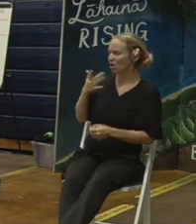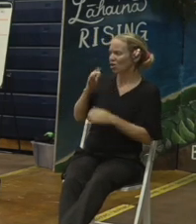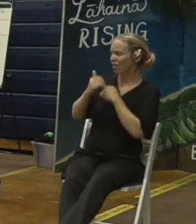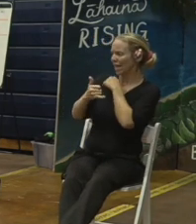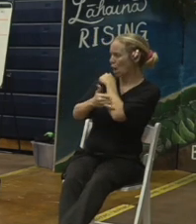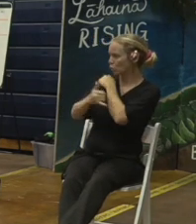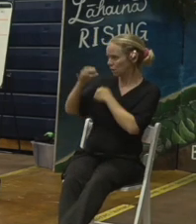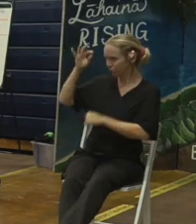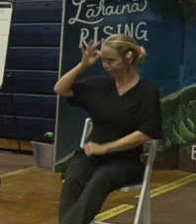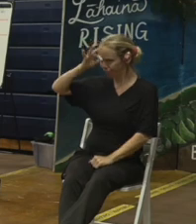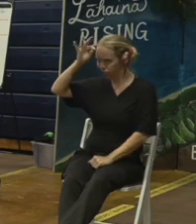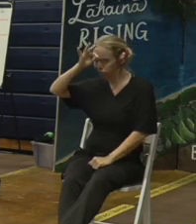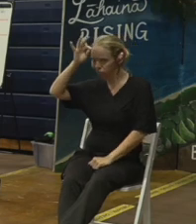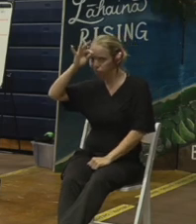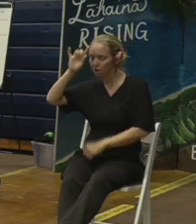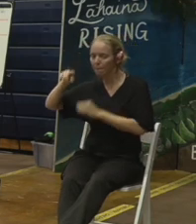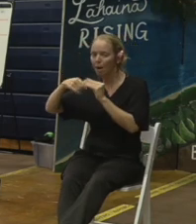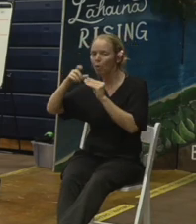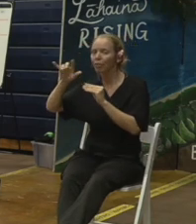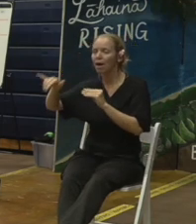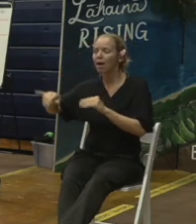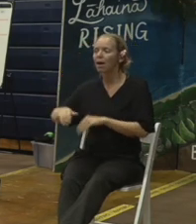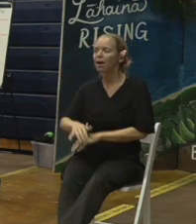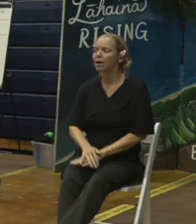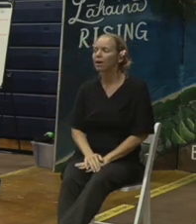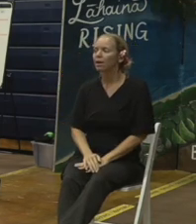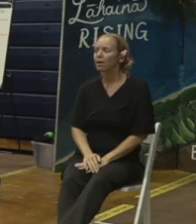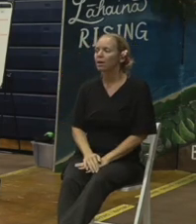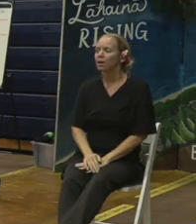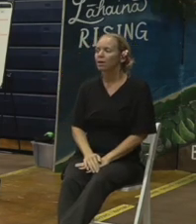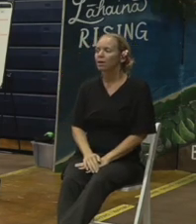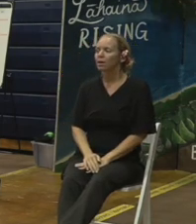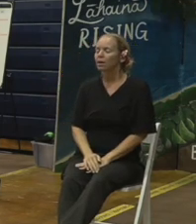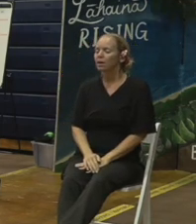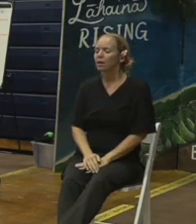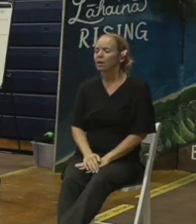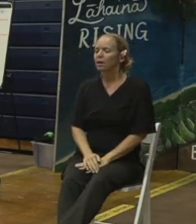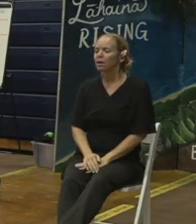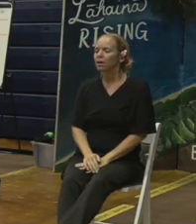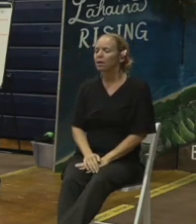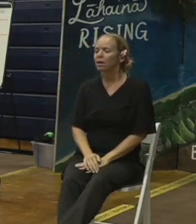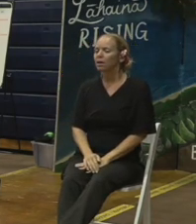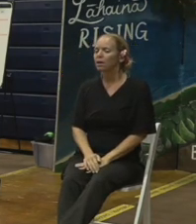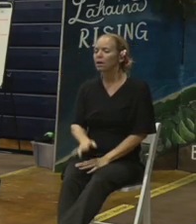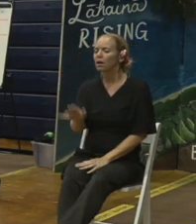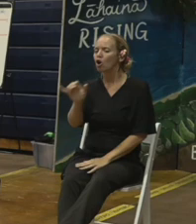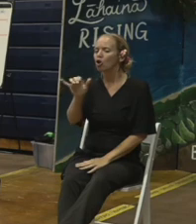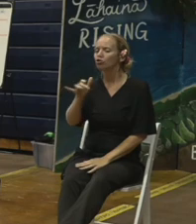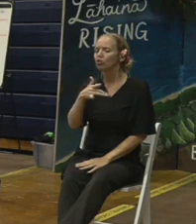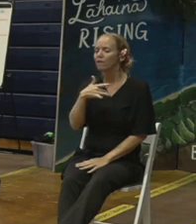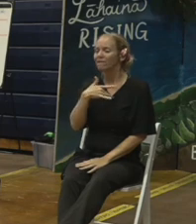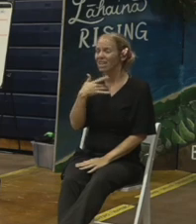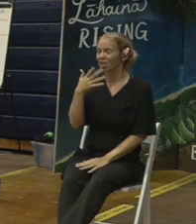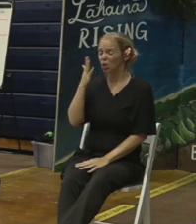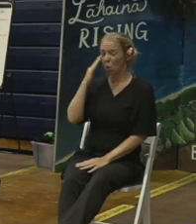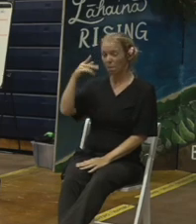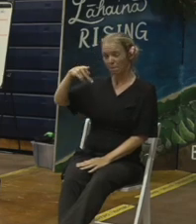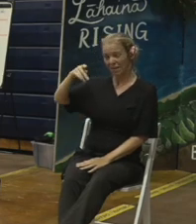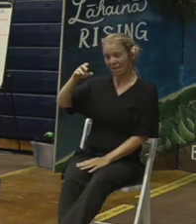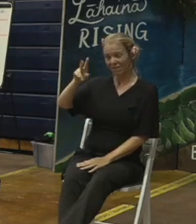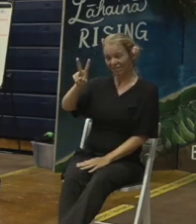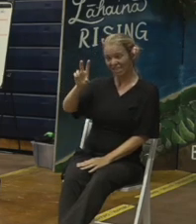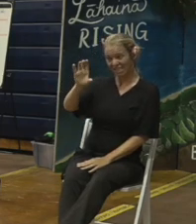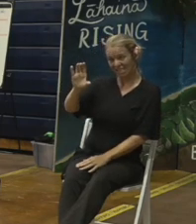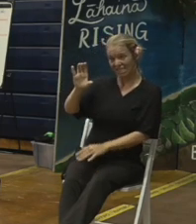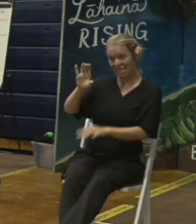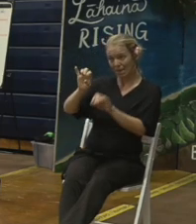yet or anyone is aware of it I also think that most people are unaware of the toxicity of PVC pipe my